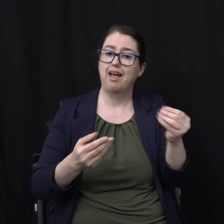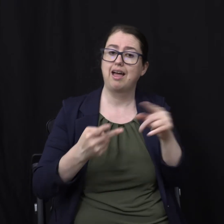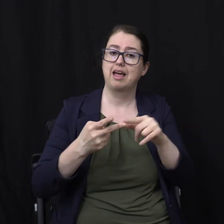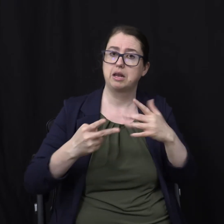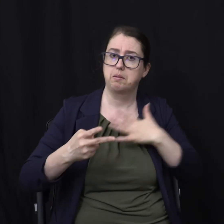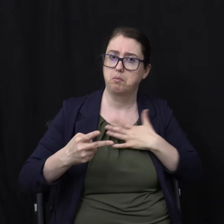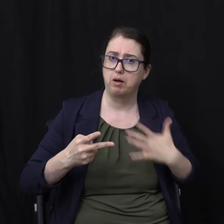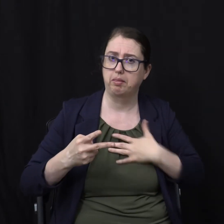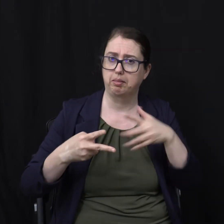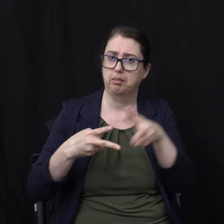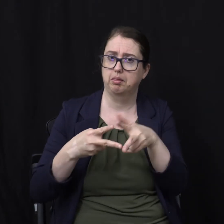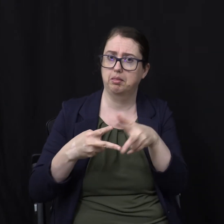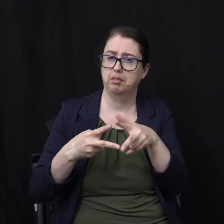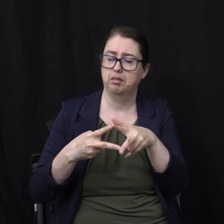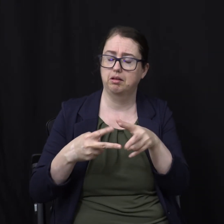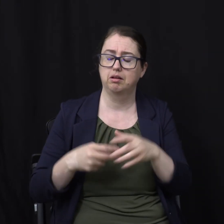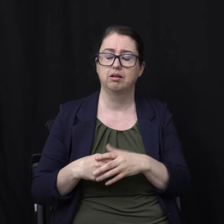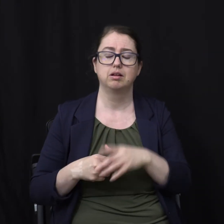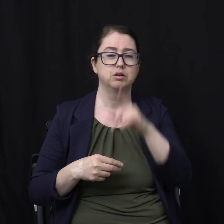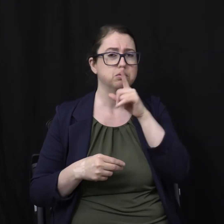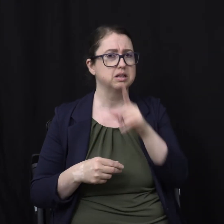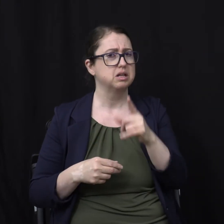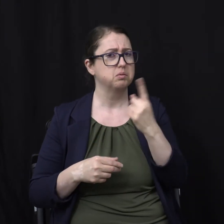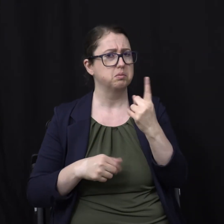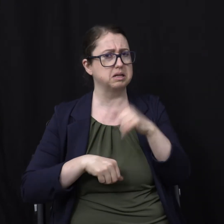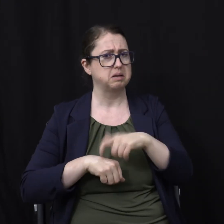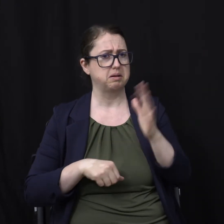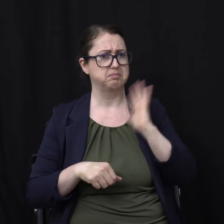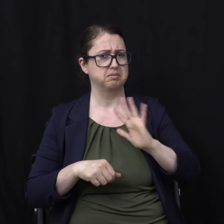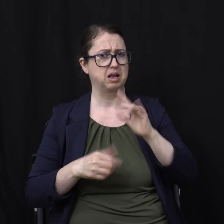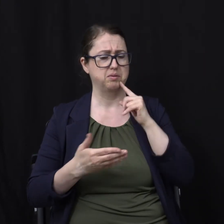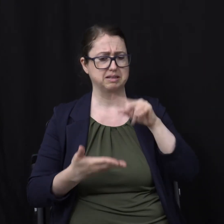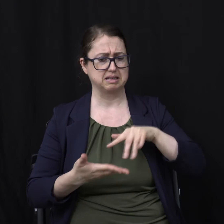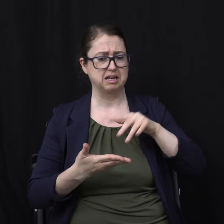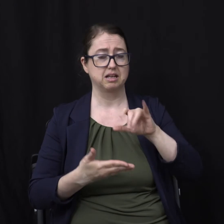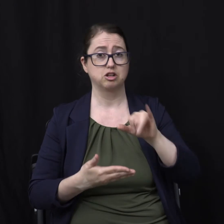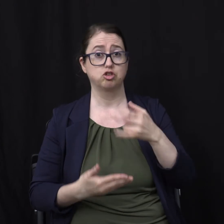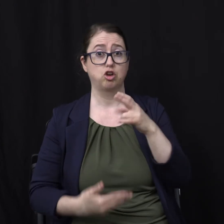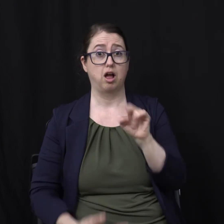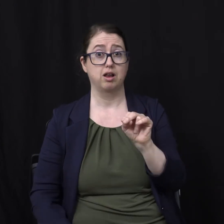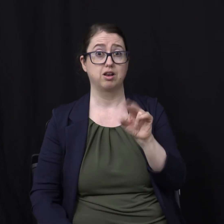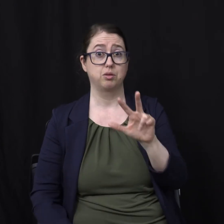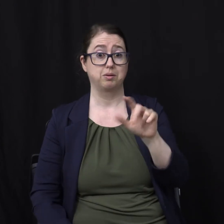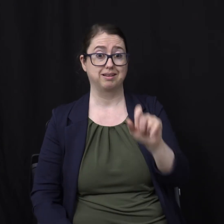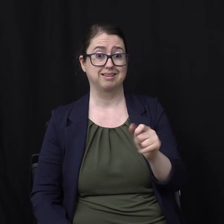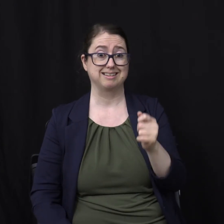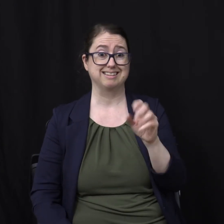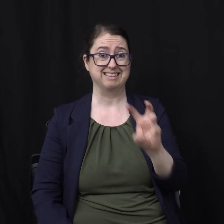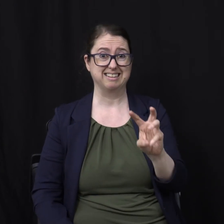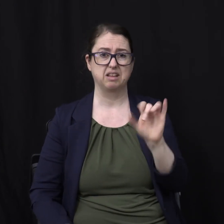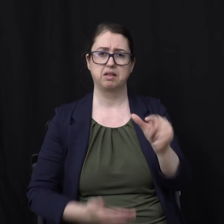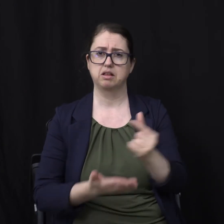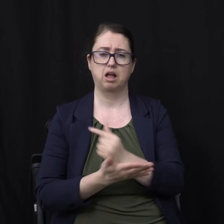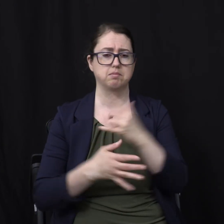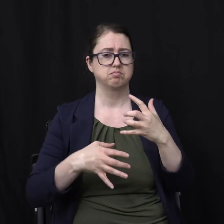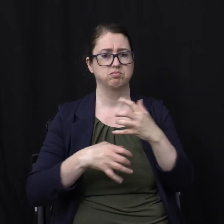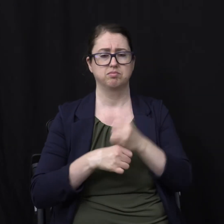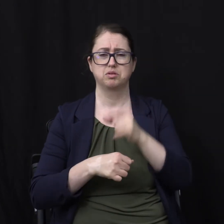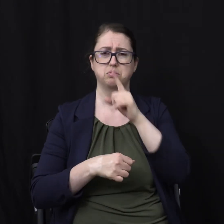a real one That blew my mind When I was first studying this out John 3.16 The gospel In a nutshell Best verse right